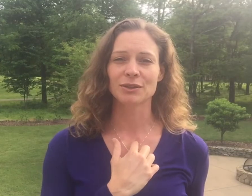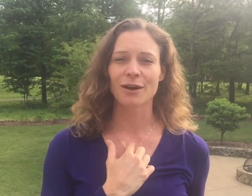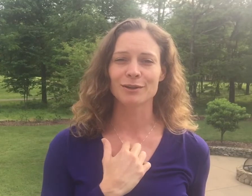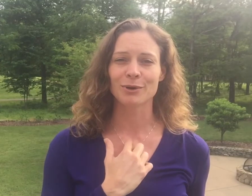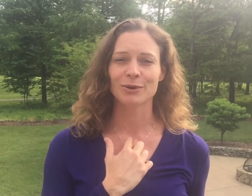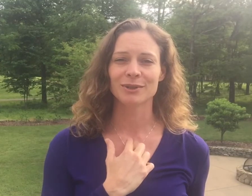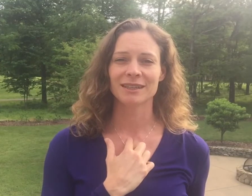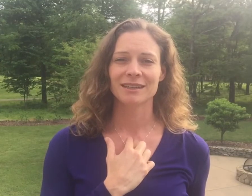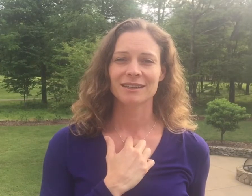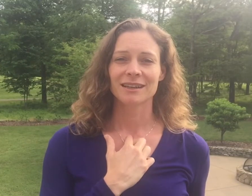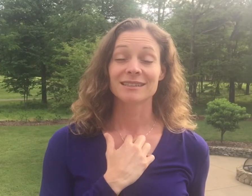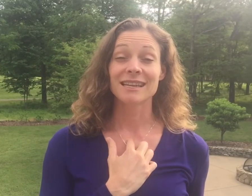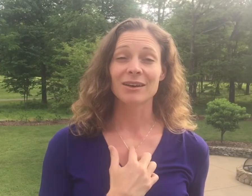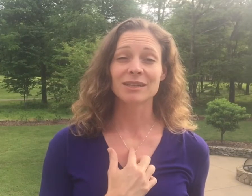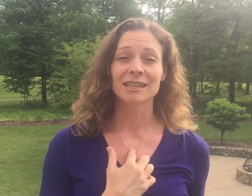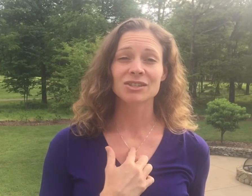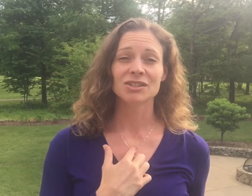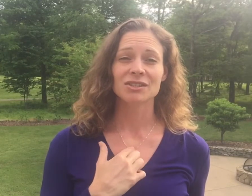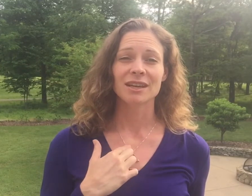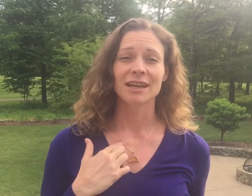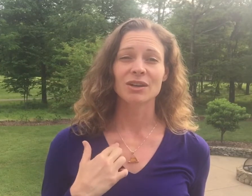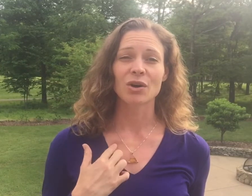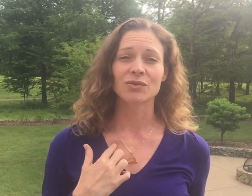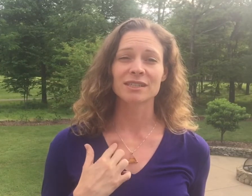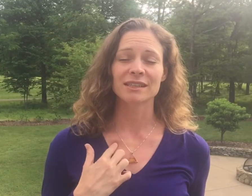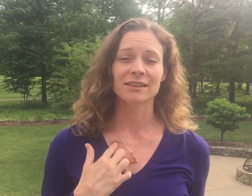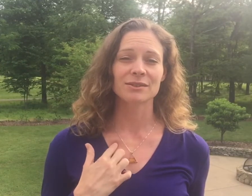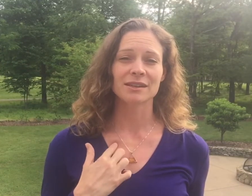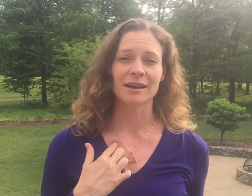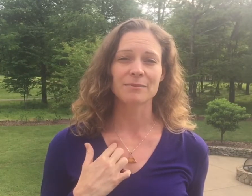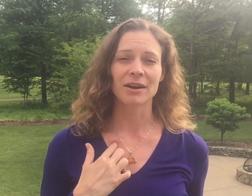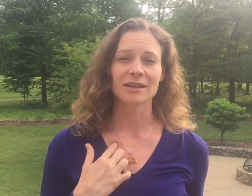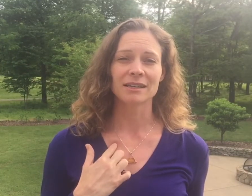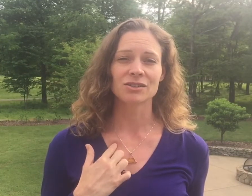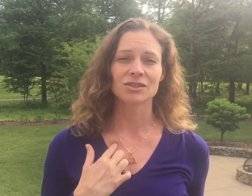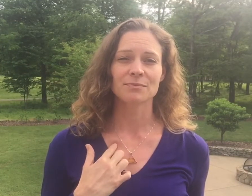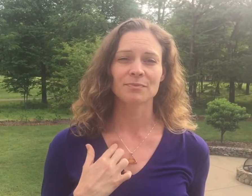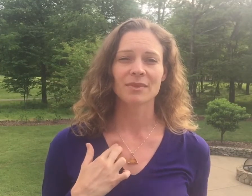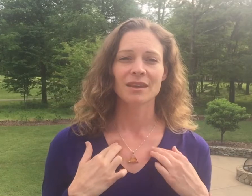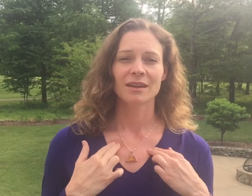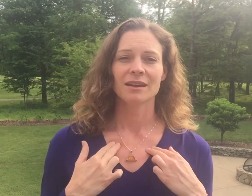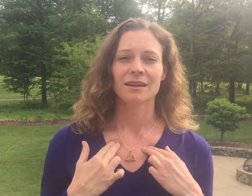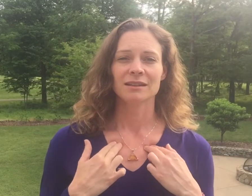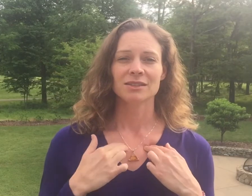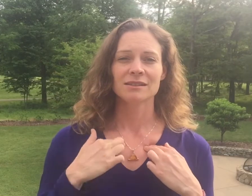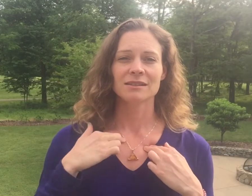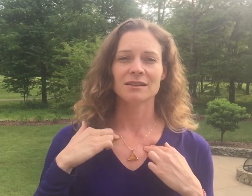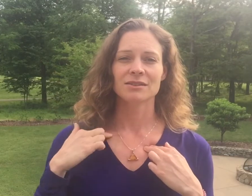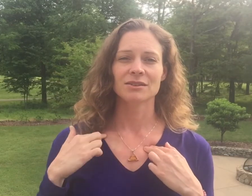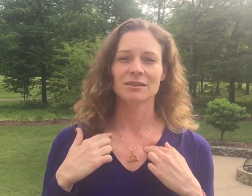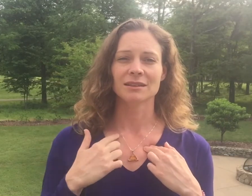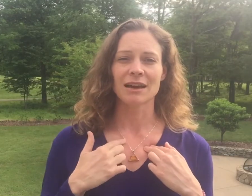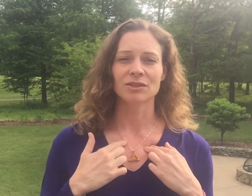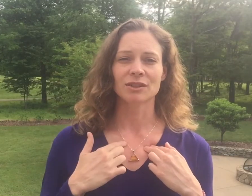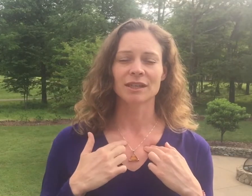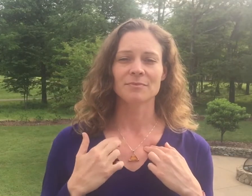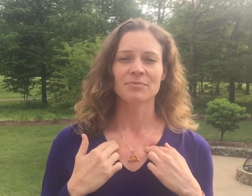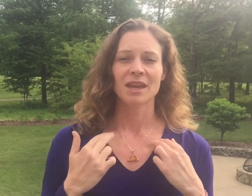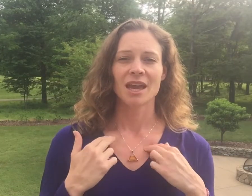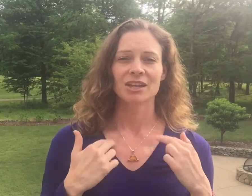your collarbone. Down an inch and over to either side, about an inch. Just under your clavicle here. And